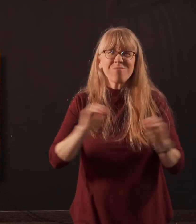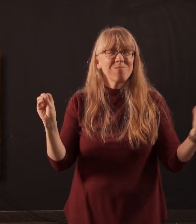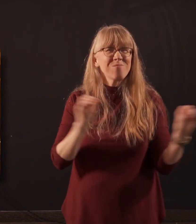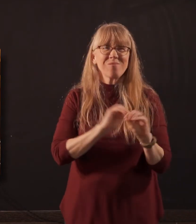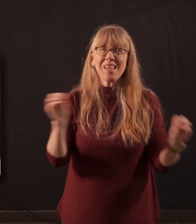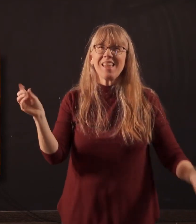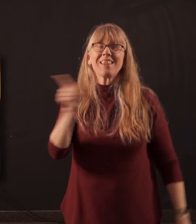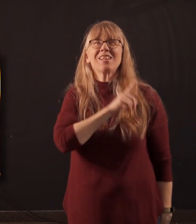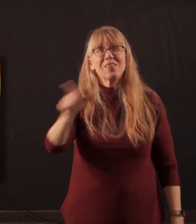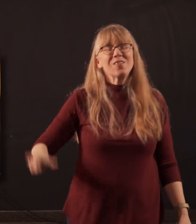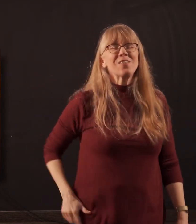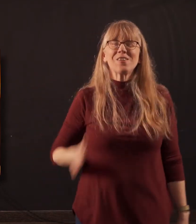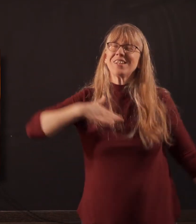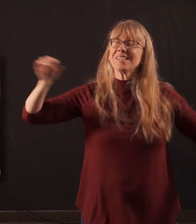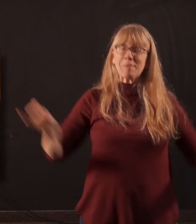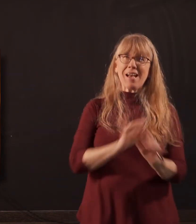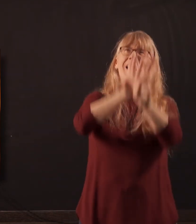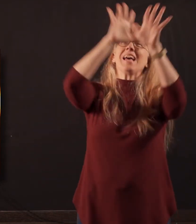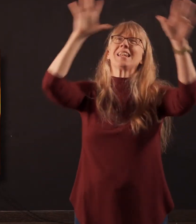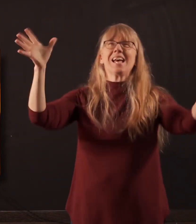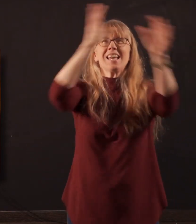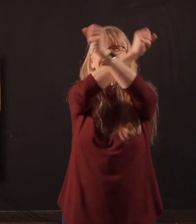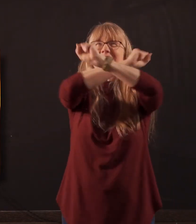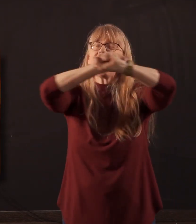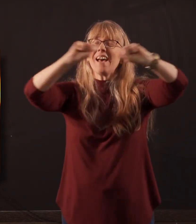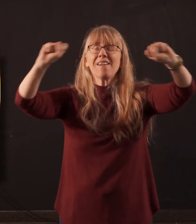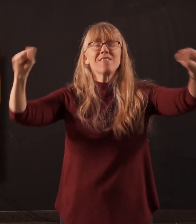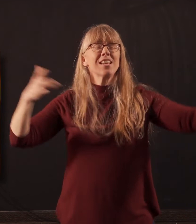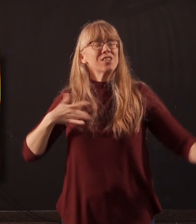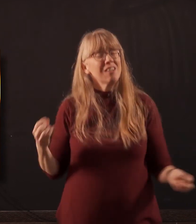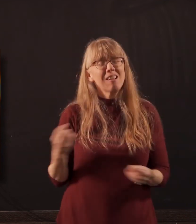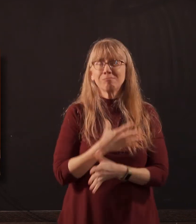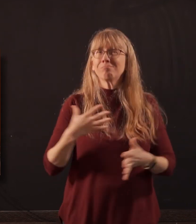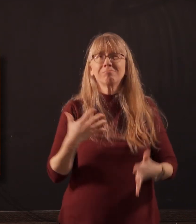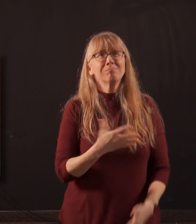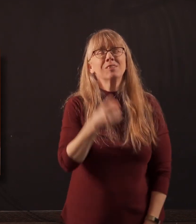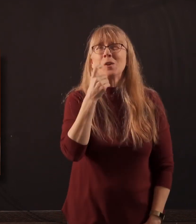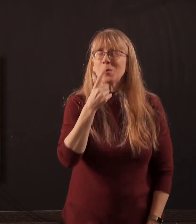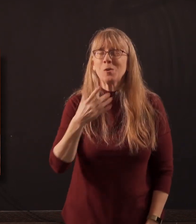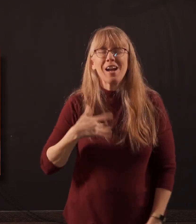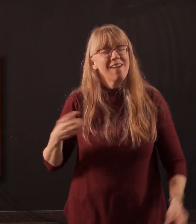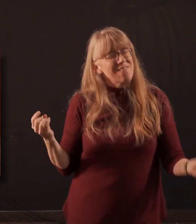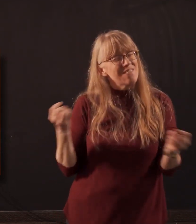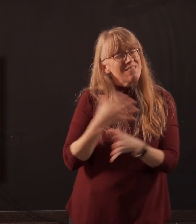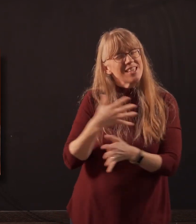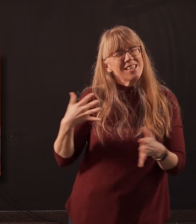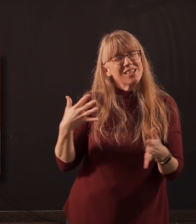The Lord is my light and salvation Who shall I fear?